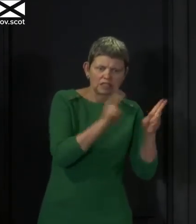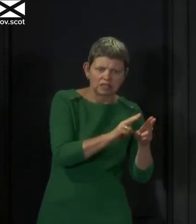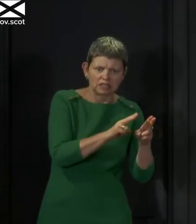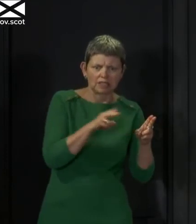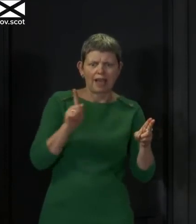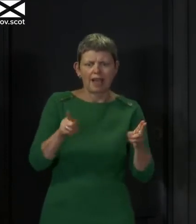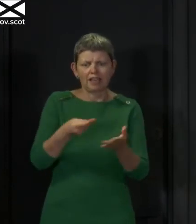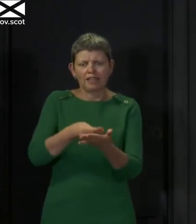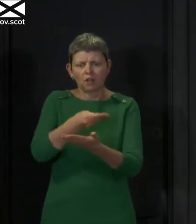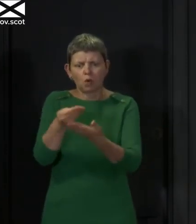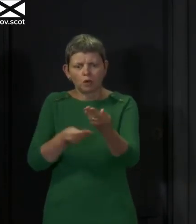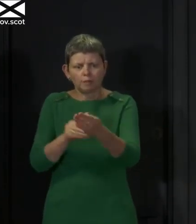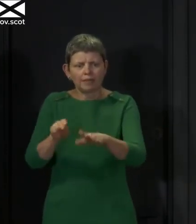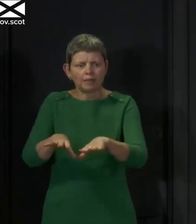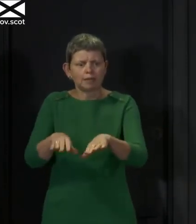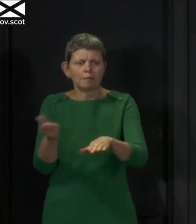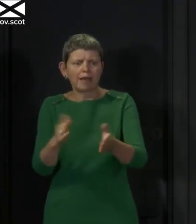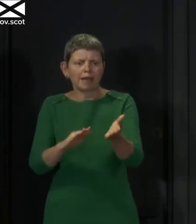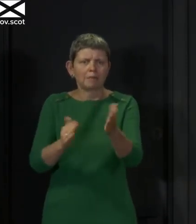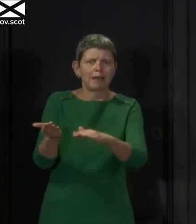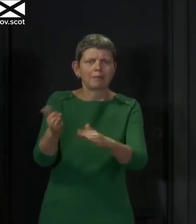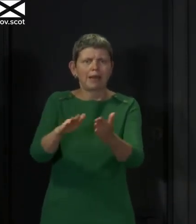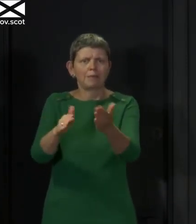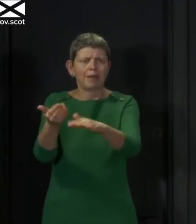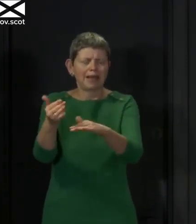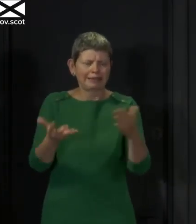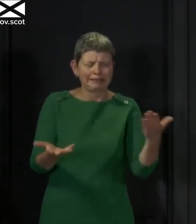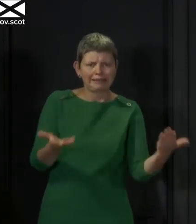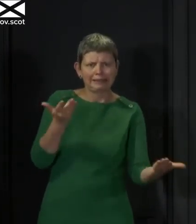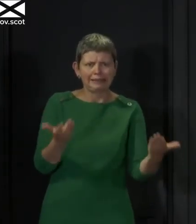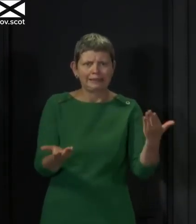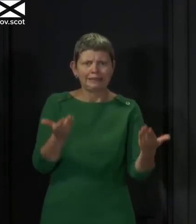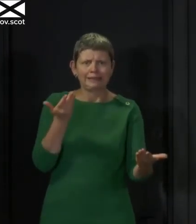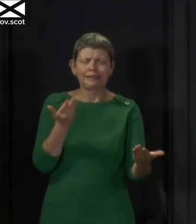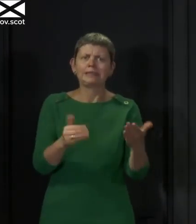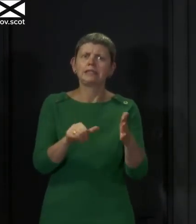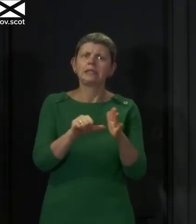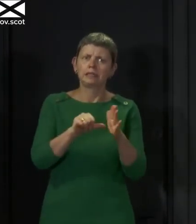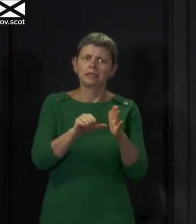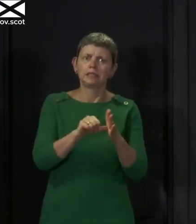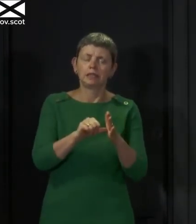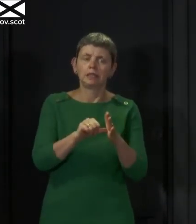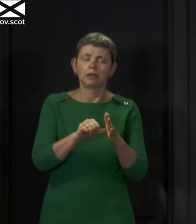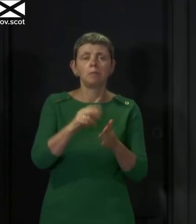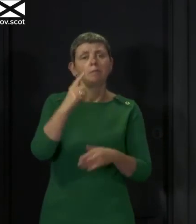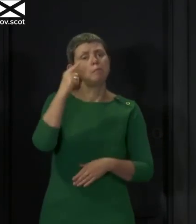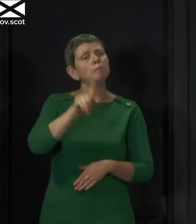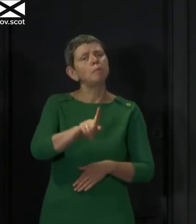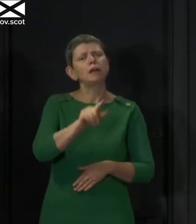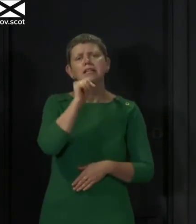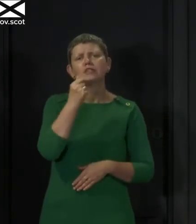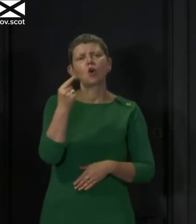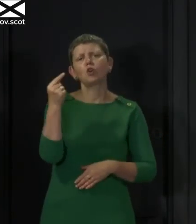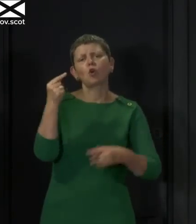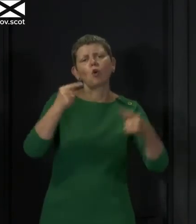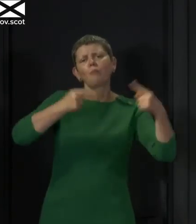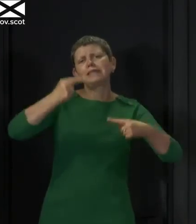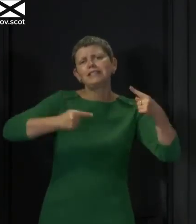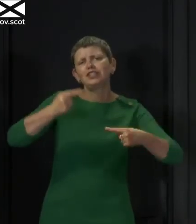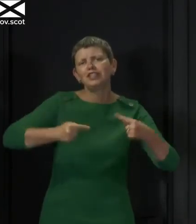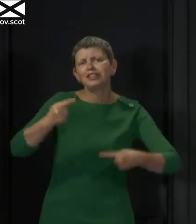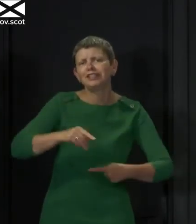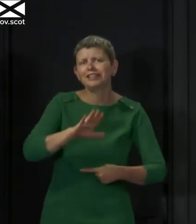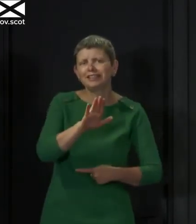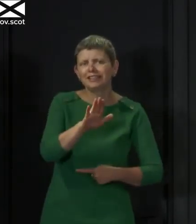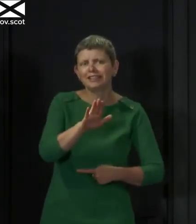economy. And I think it's really important that we don't see these things as being in competition, because if we slip up on the first,